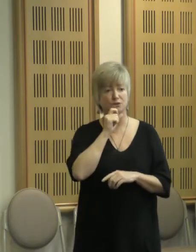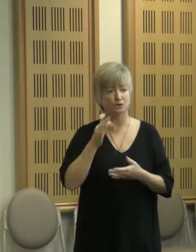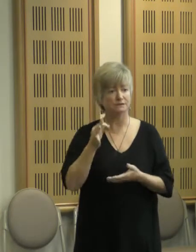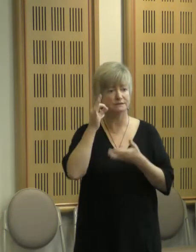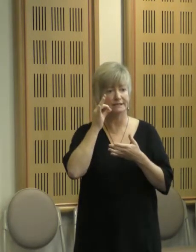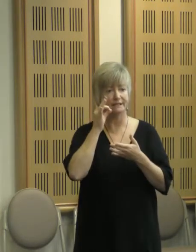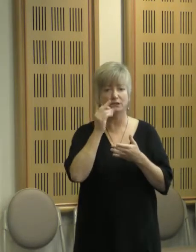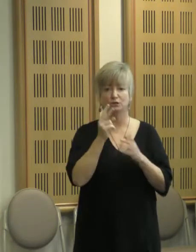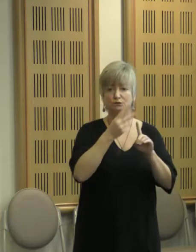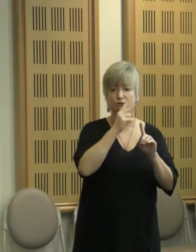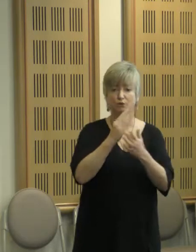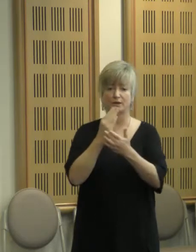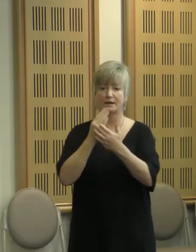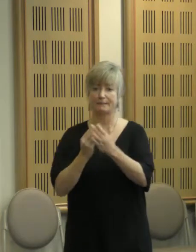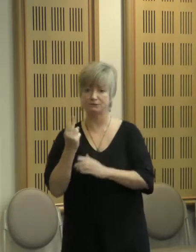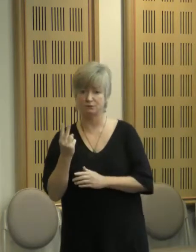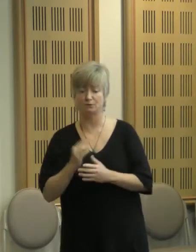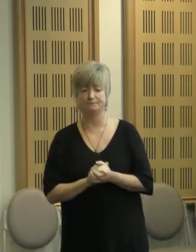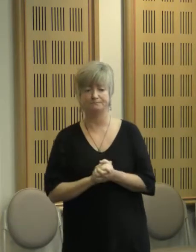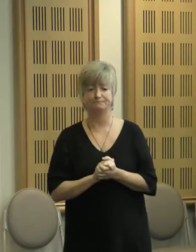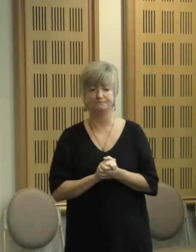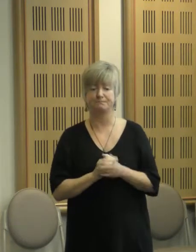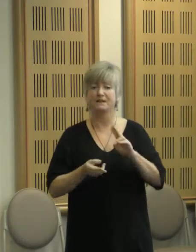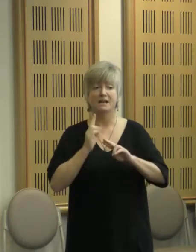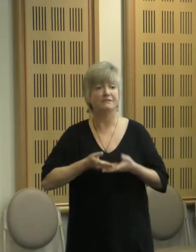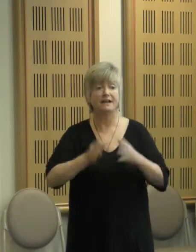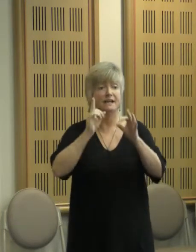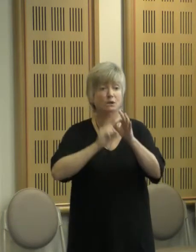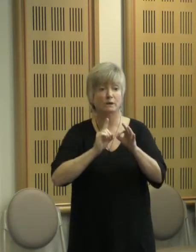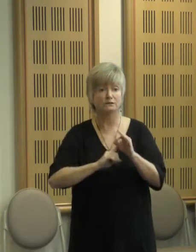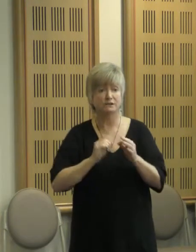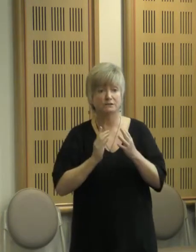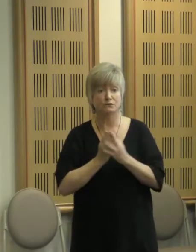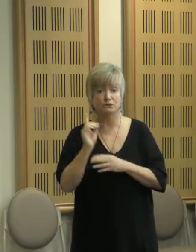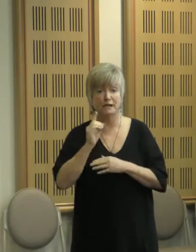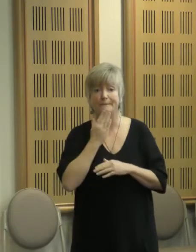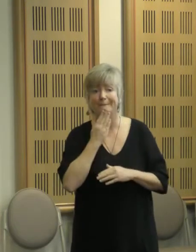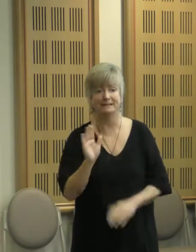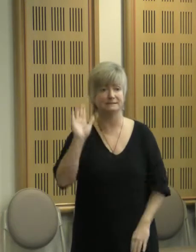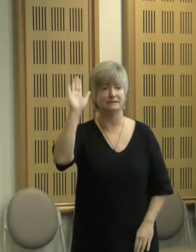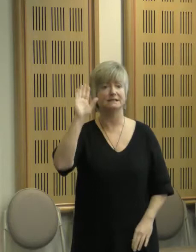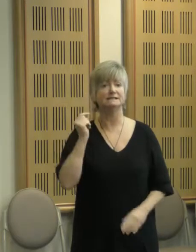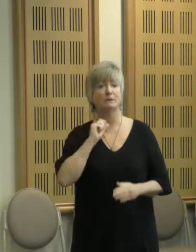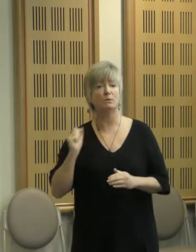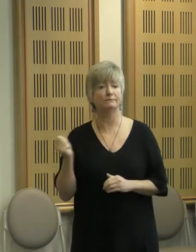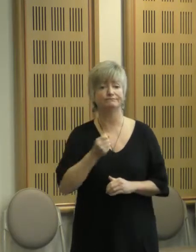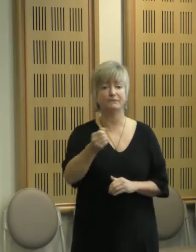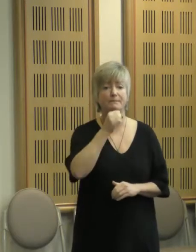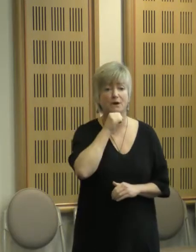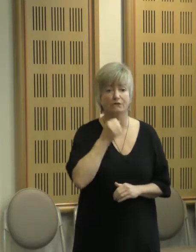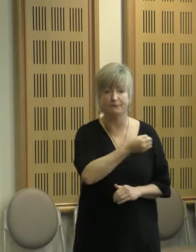.30. And if you have a question throughout today, please raise your hand and someone will come to you with the microphone.